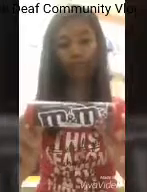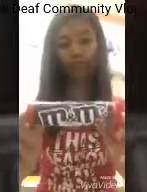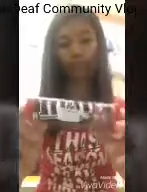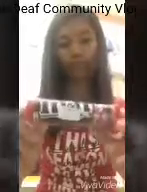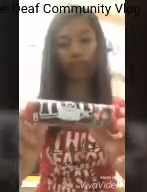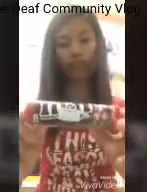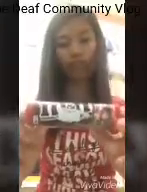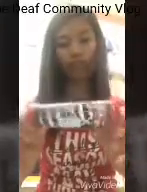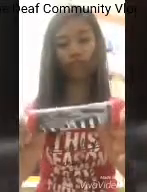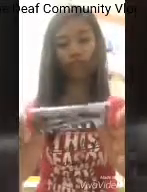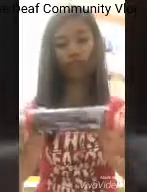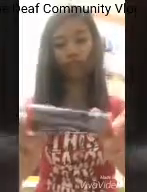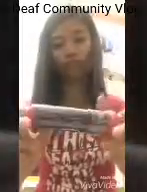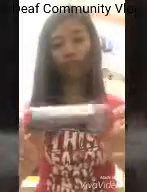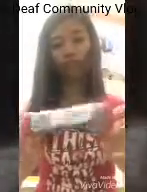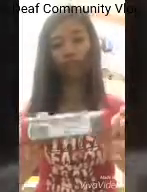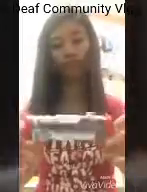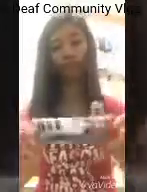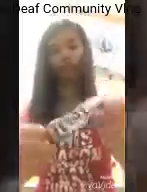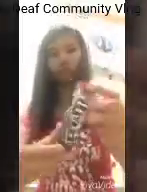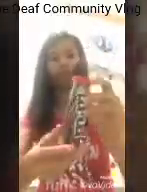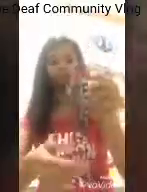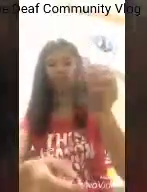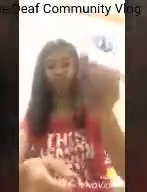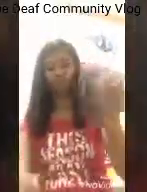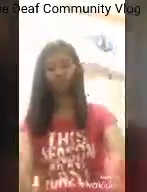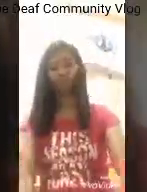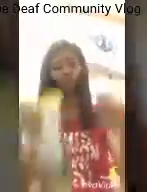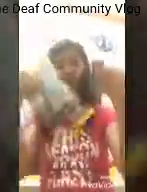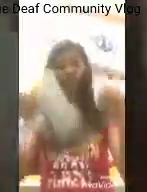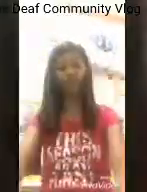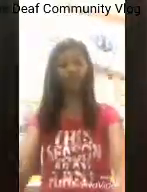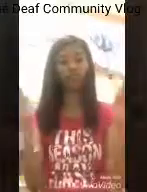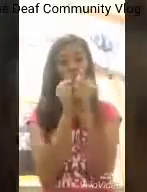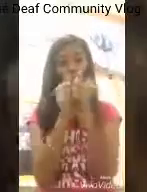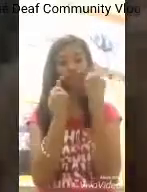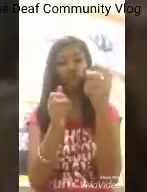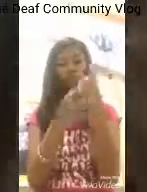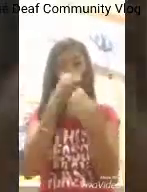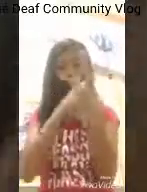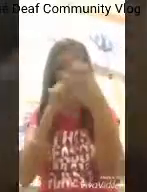for to use one.